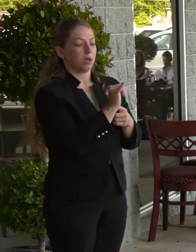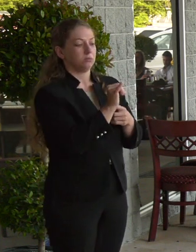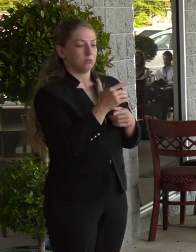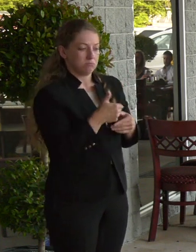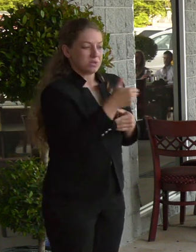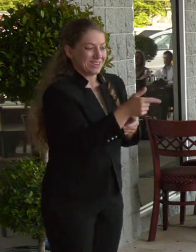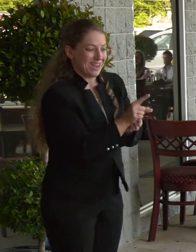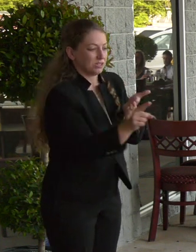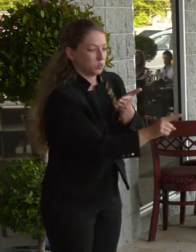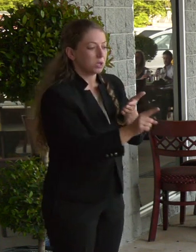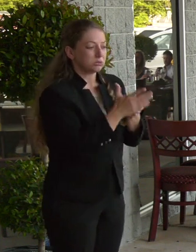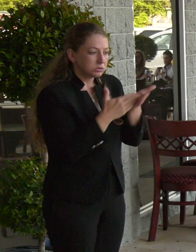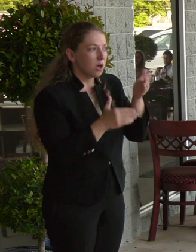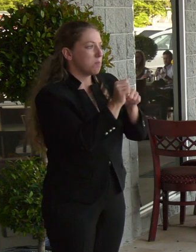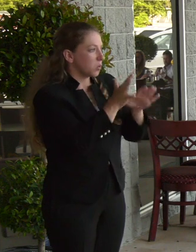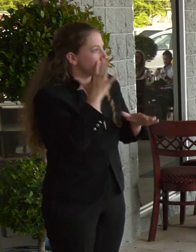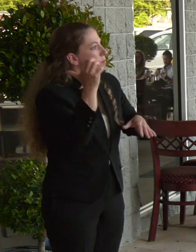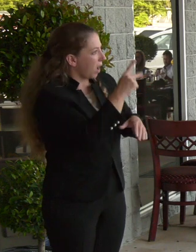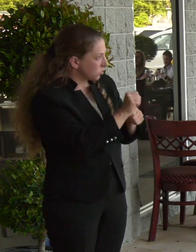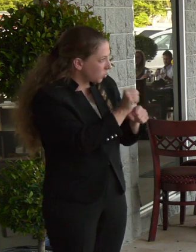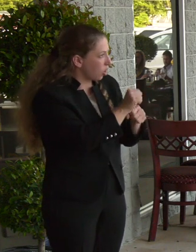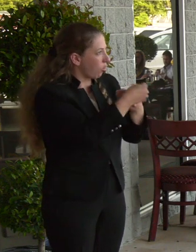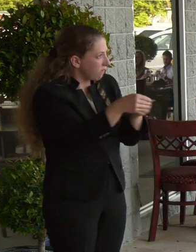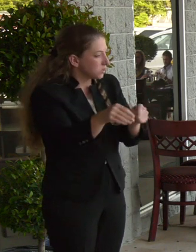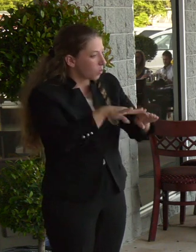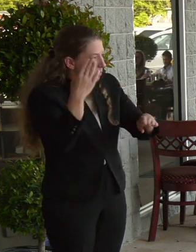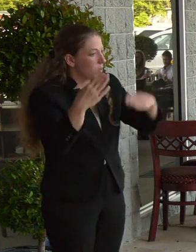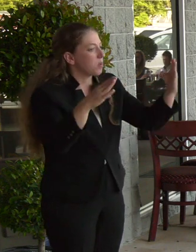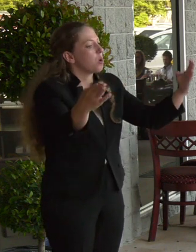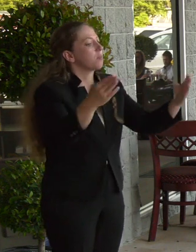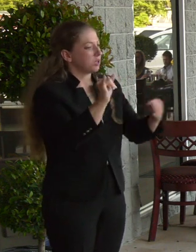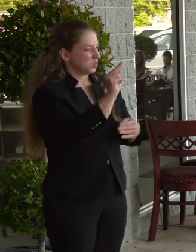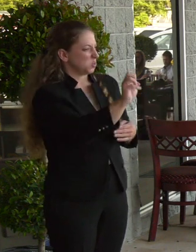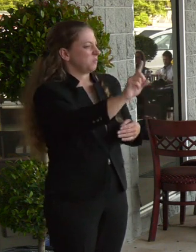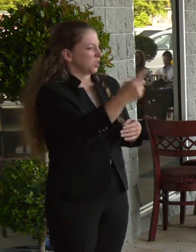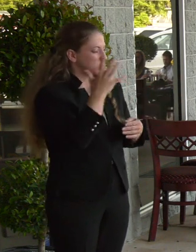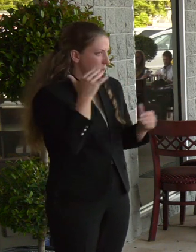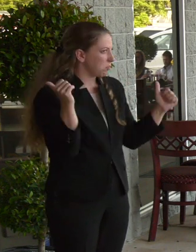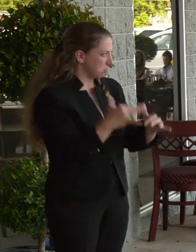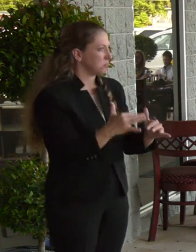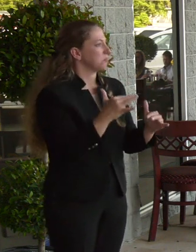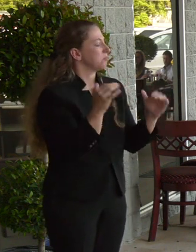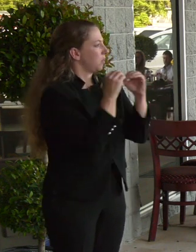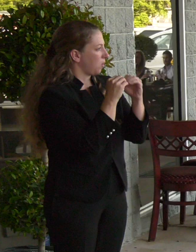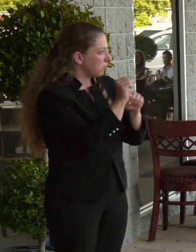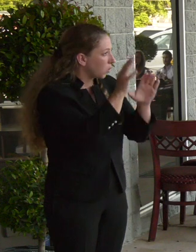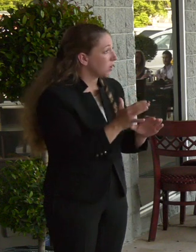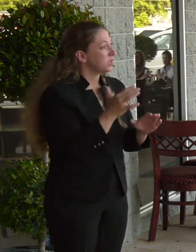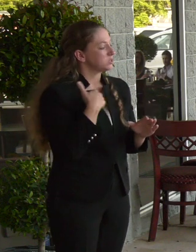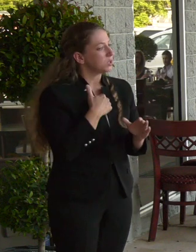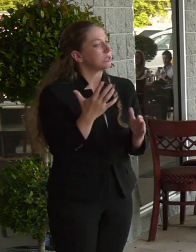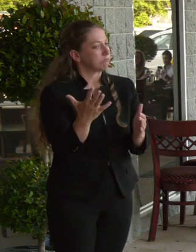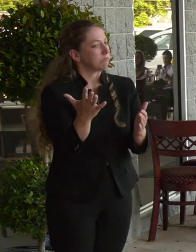most city government offices to be open with safety measures in place. We're bringing some employees back as early as this week and will continue that